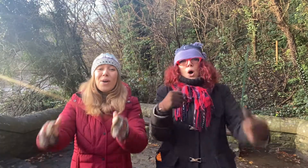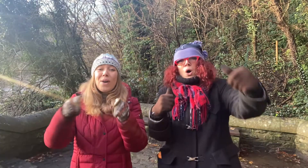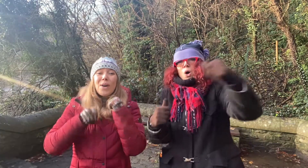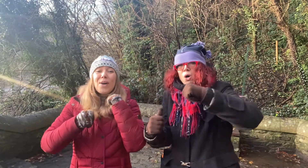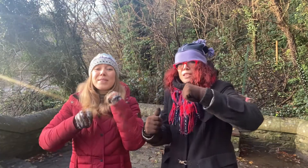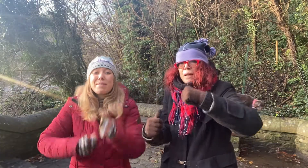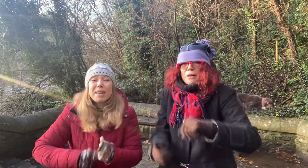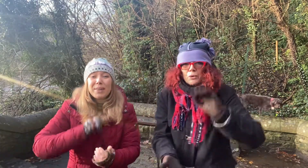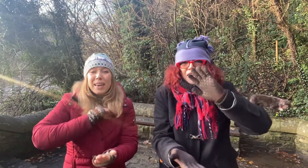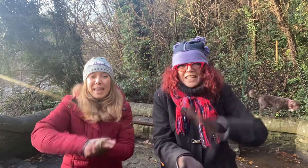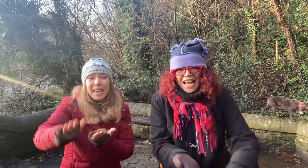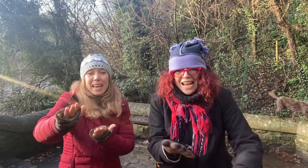Mama's a millionaire.